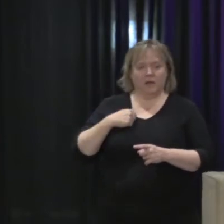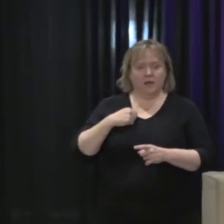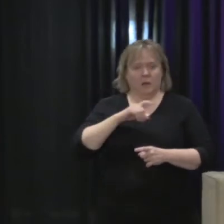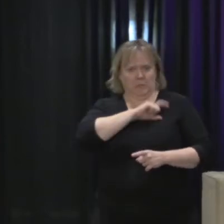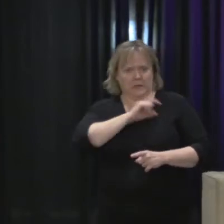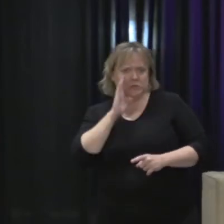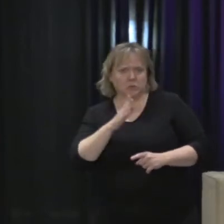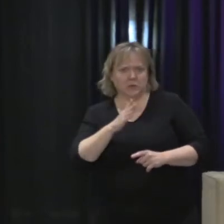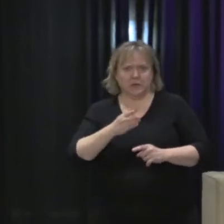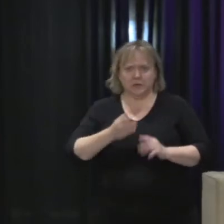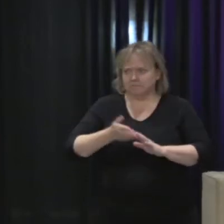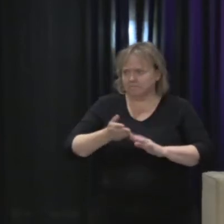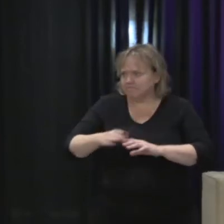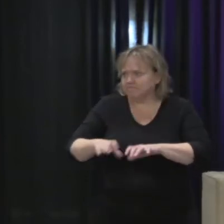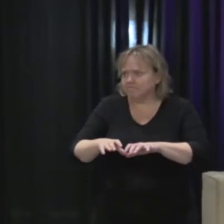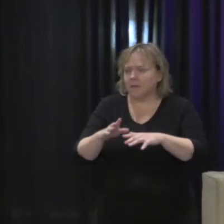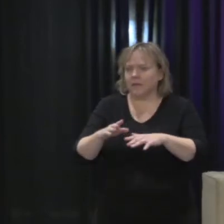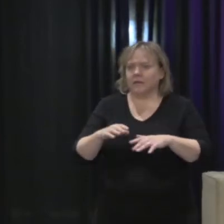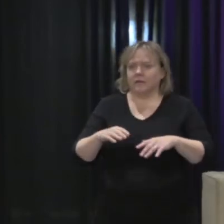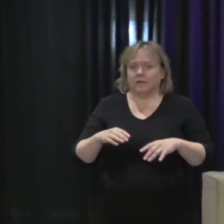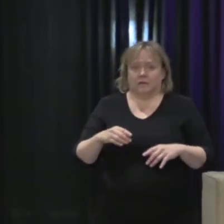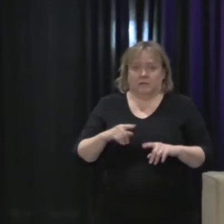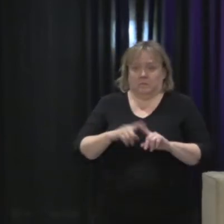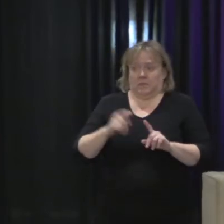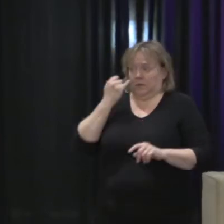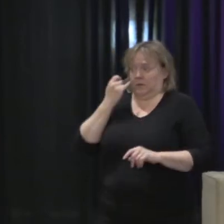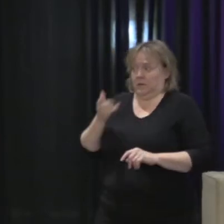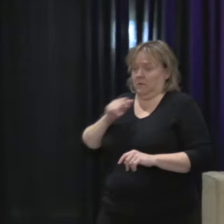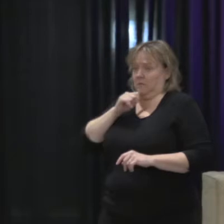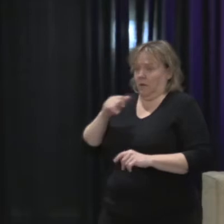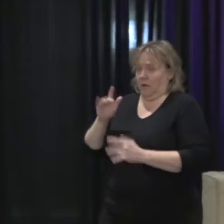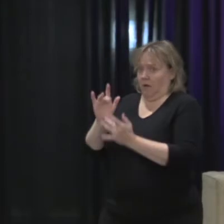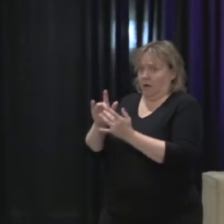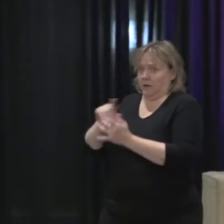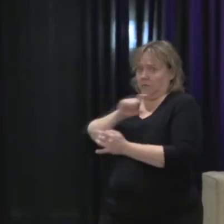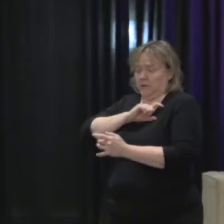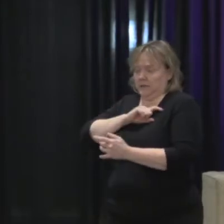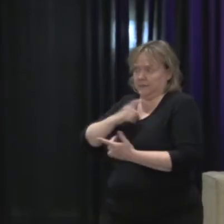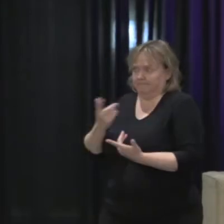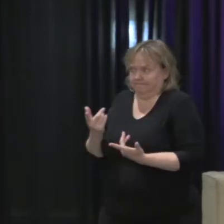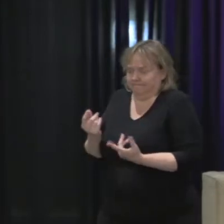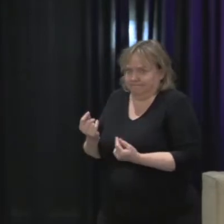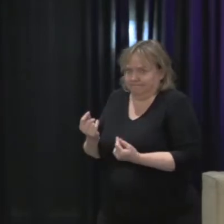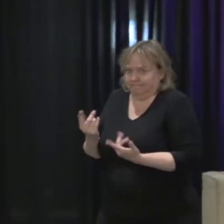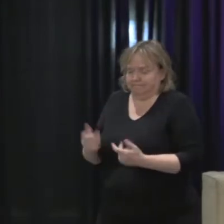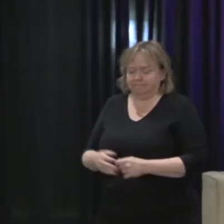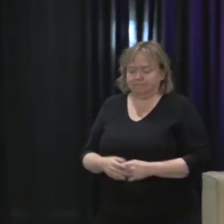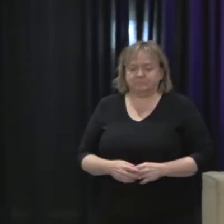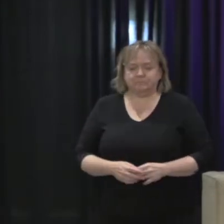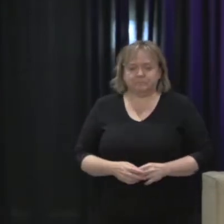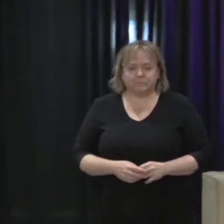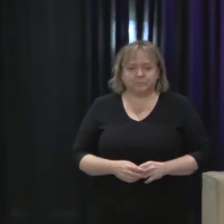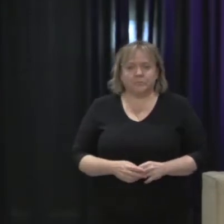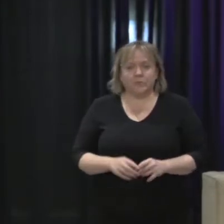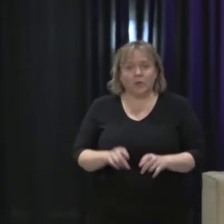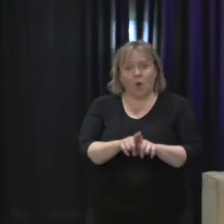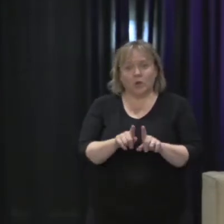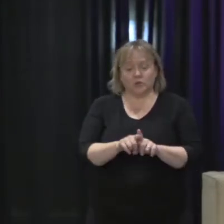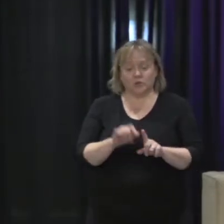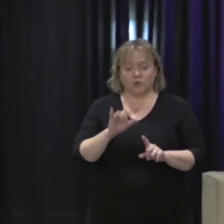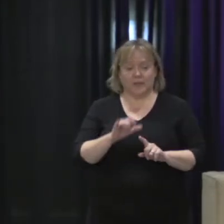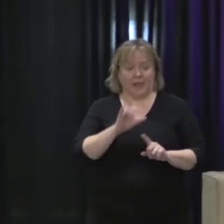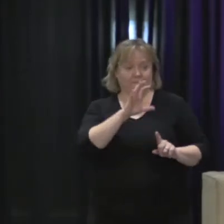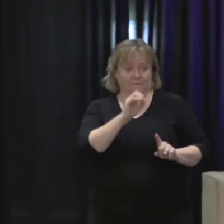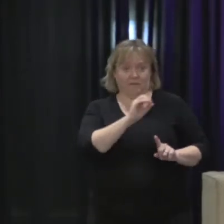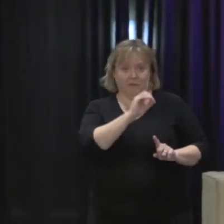system as the be-all, end-all for addressing gender violence. And then secondly, of the 50% who had